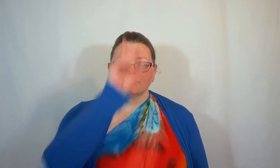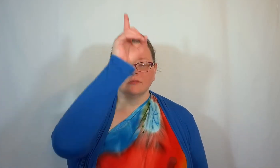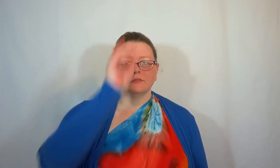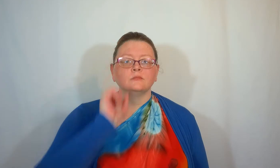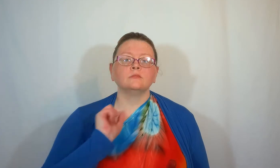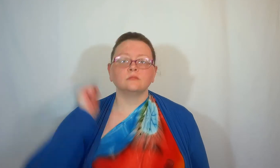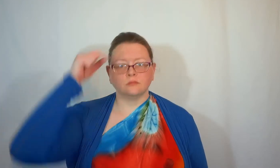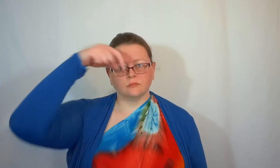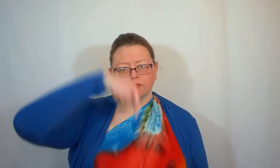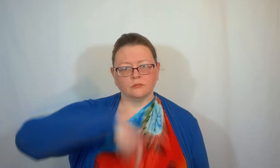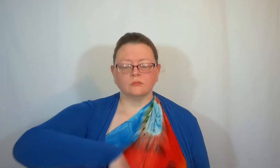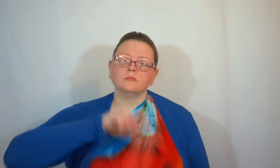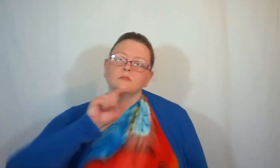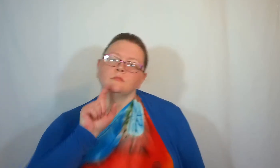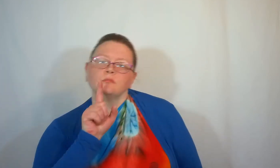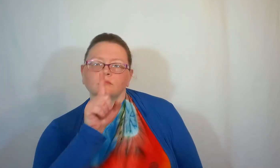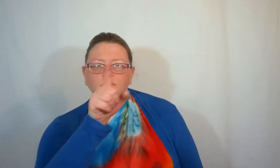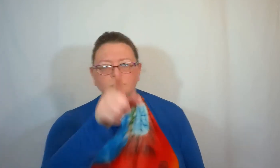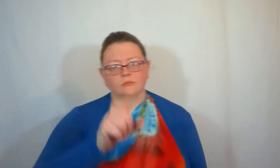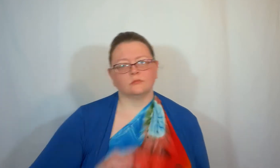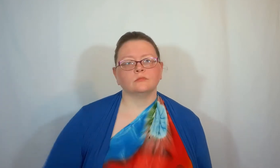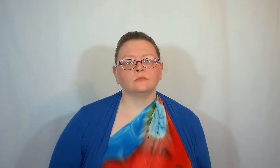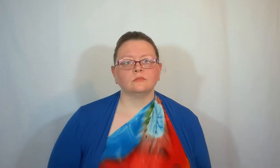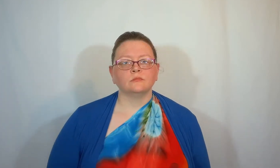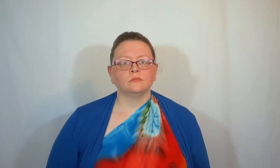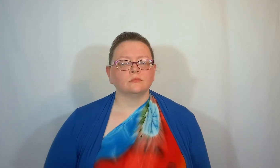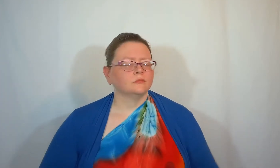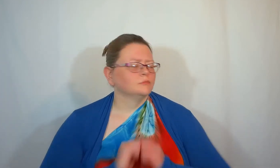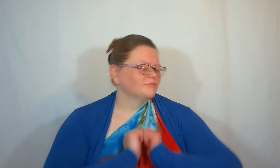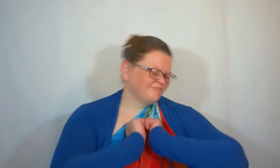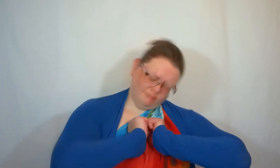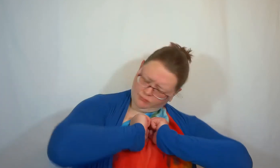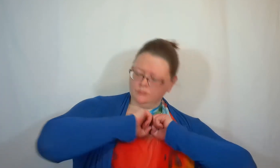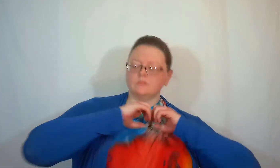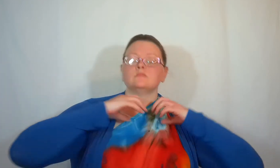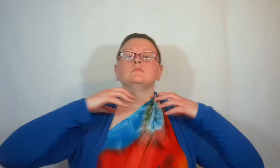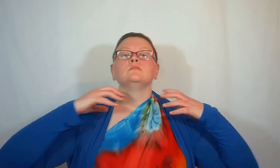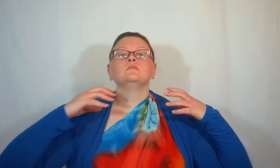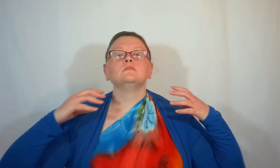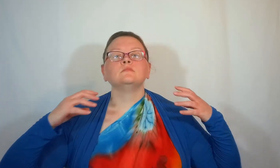Up and down and through till the world blows up